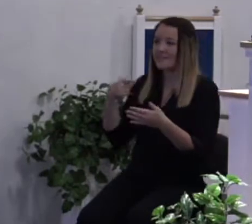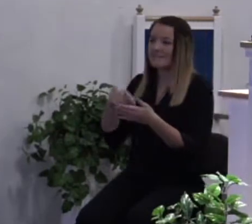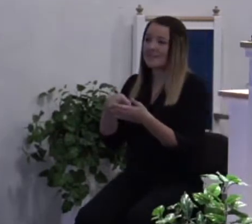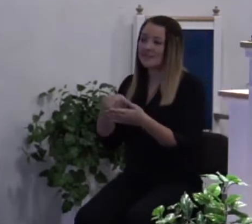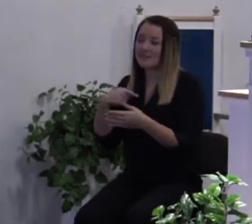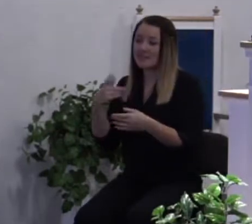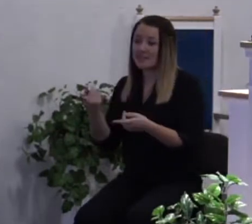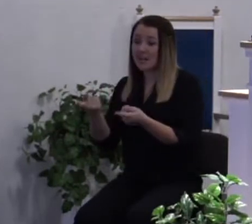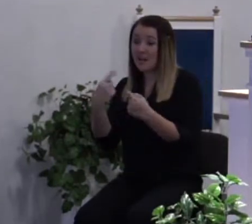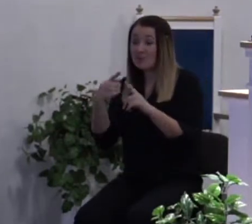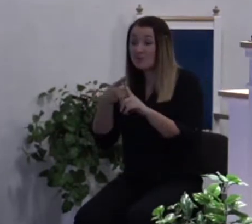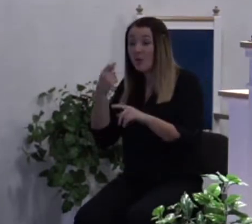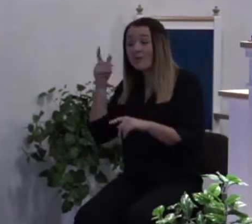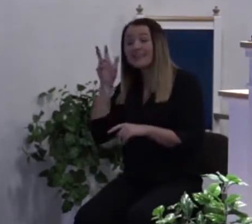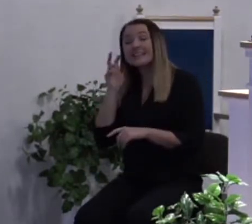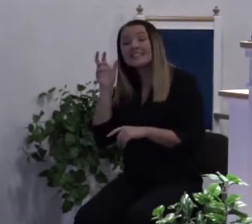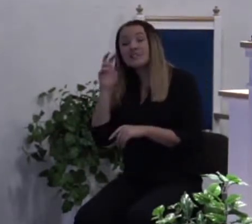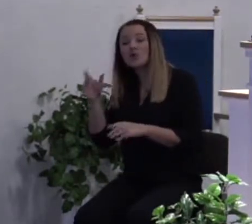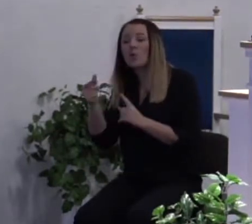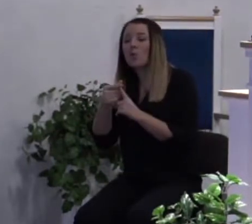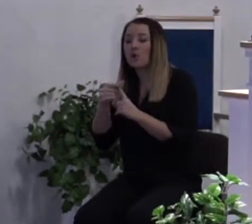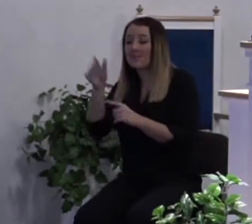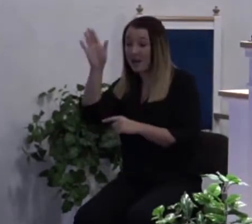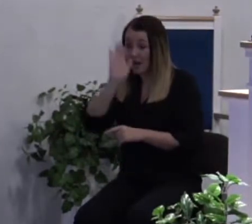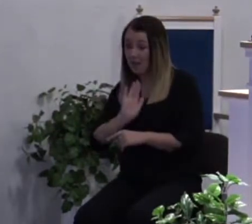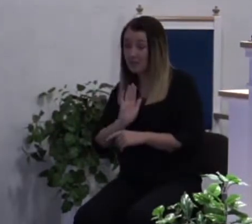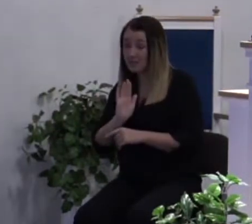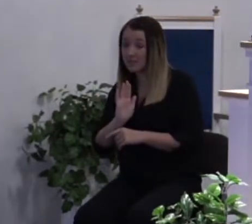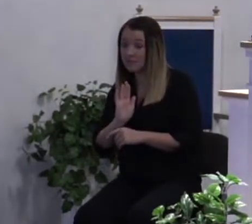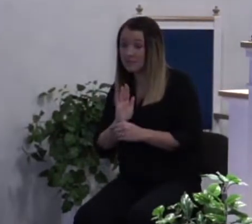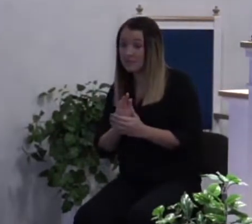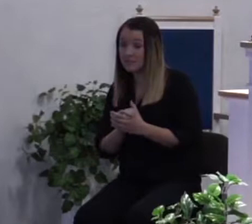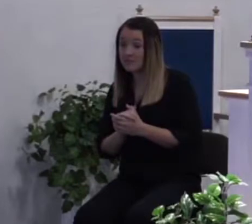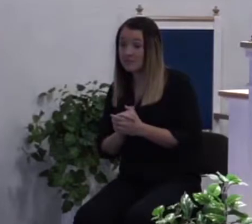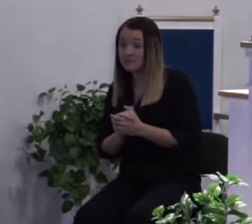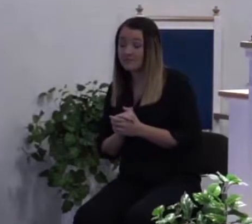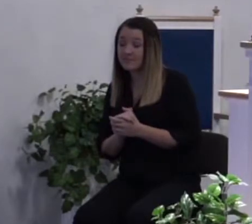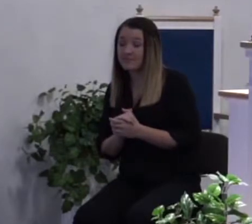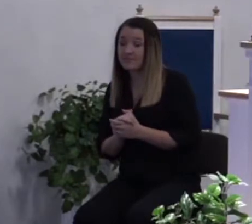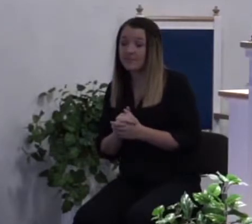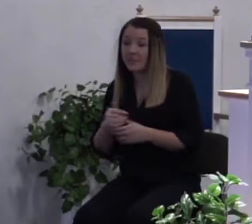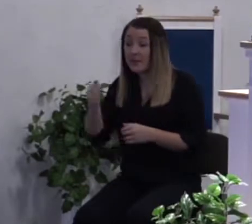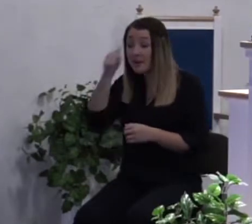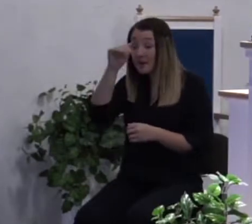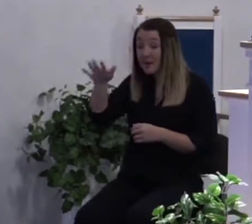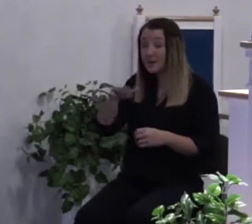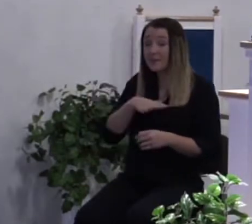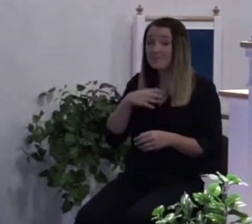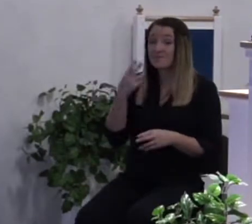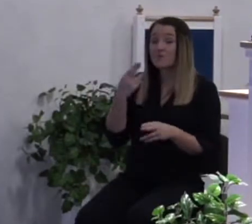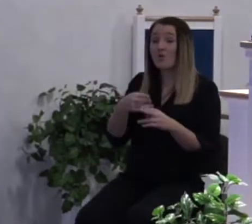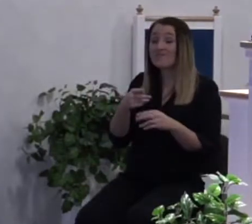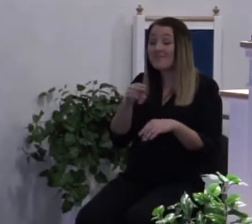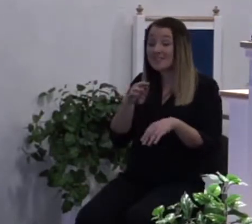from listening to the word of God. If any man call on the name of the Lord he shall be saved